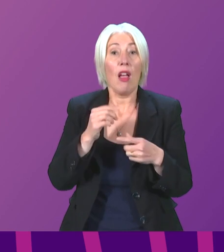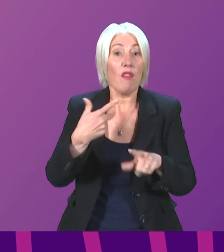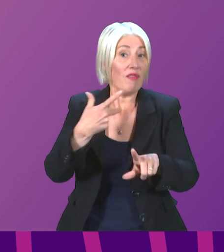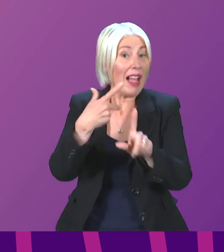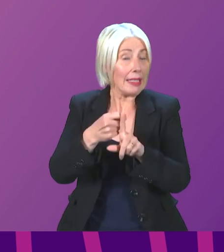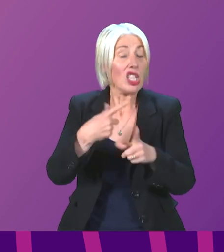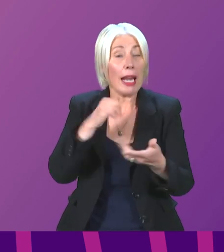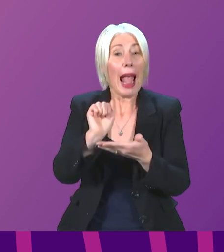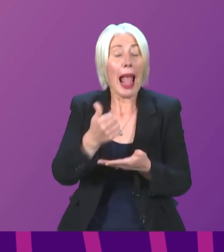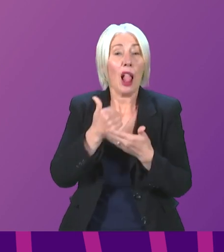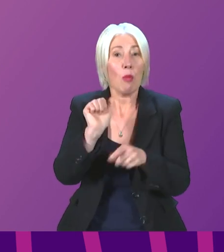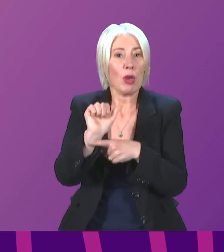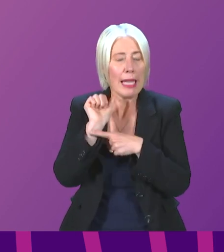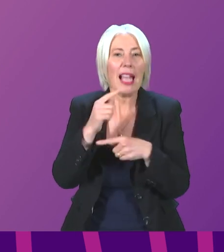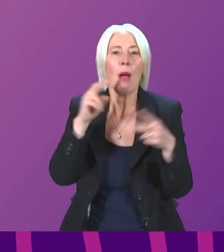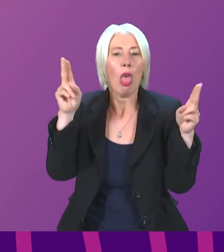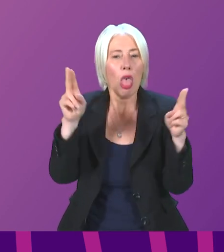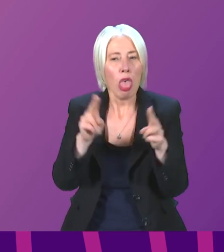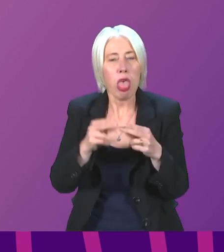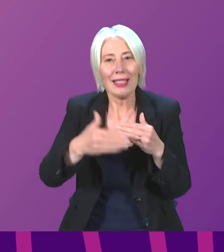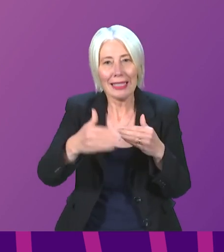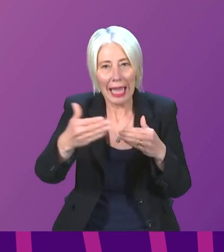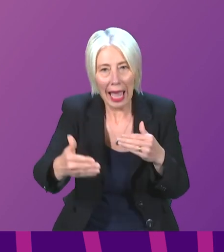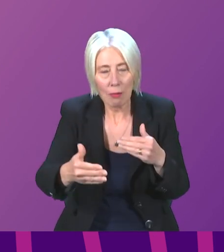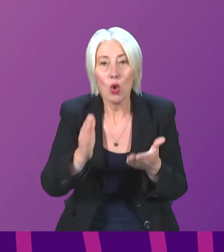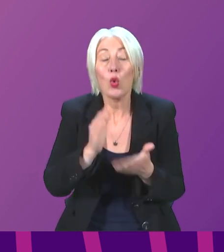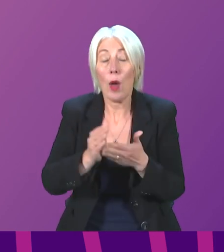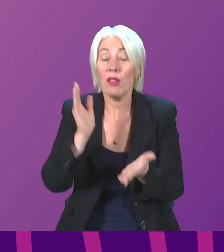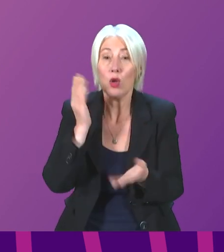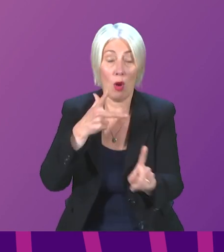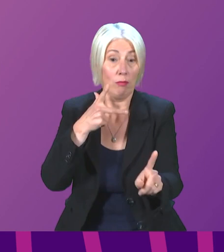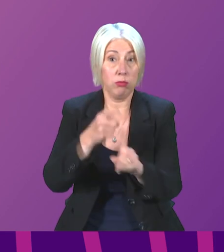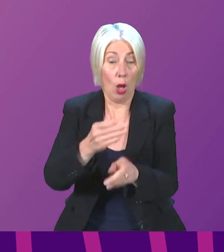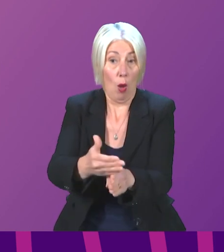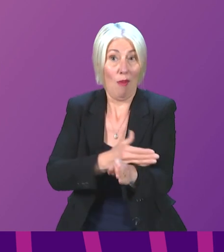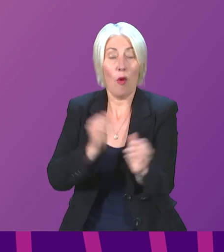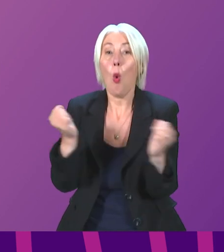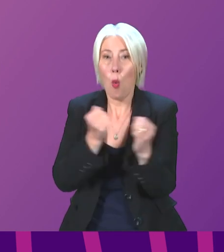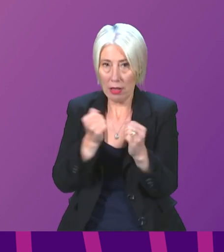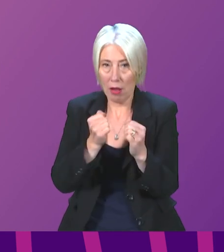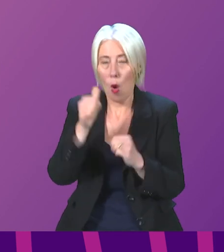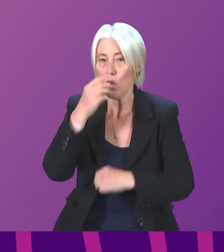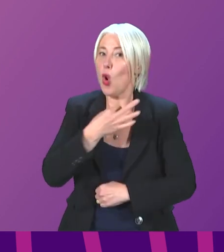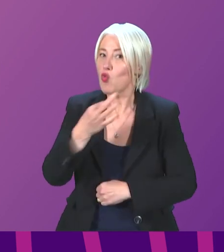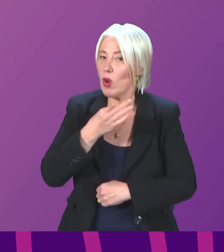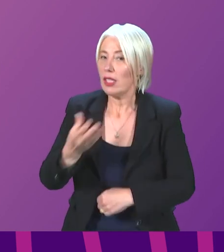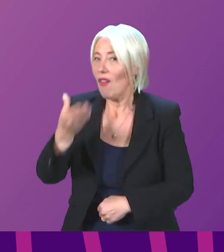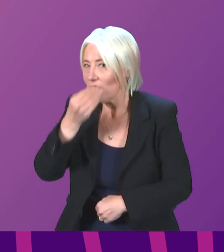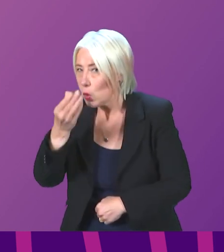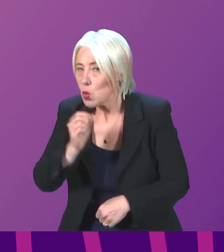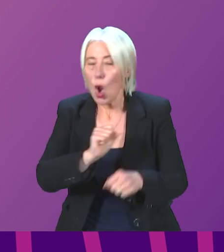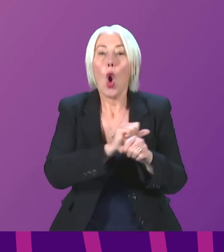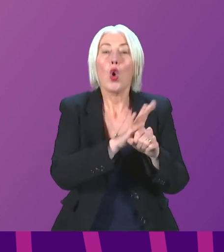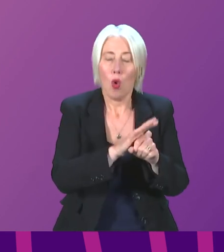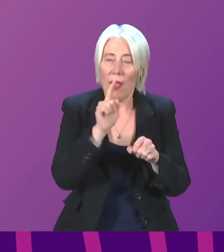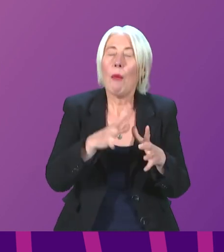it important we maximise protection for the most vulnerable ahead of winter when the threat from COVID-19 and flu is likely to be